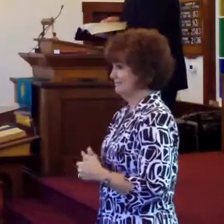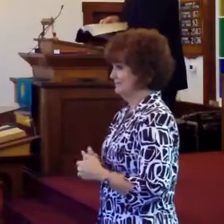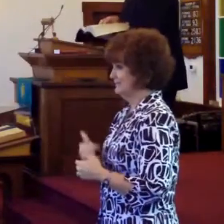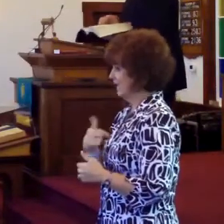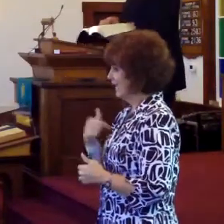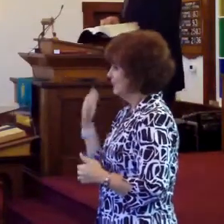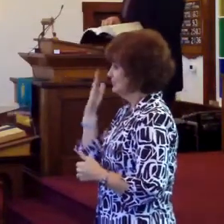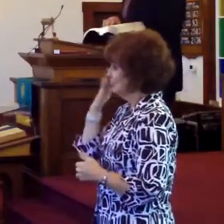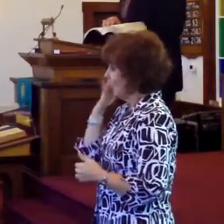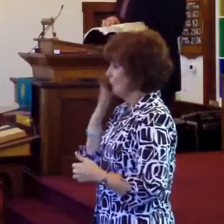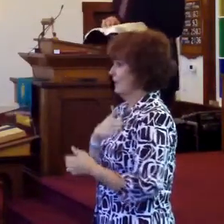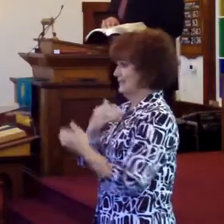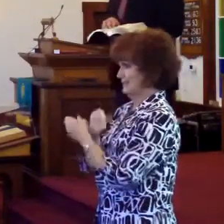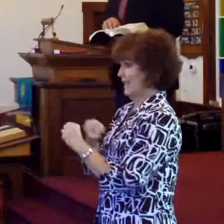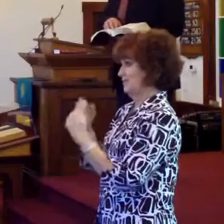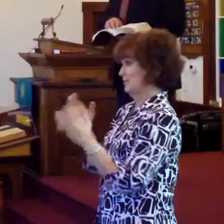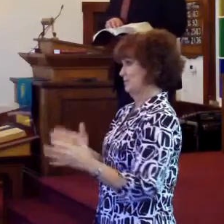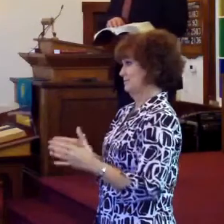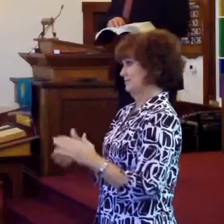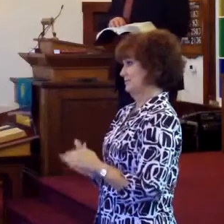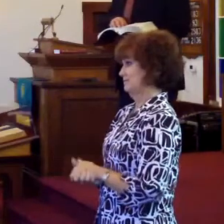I know who my Savior is.